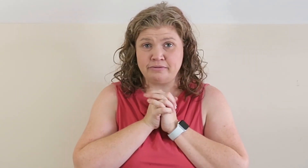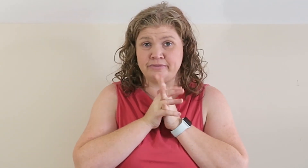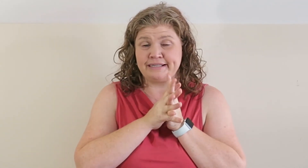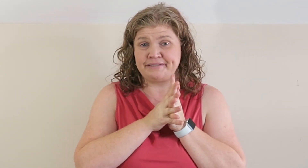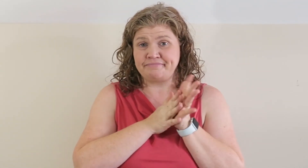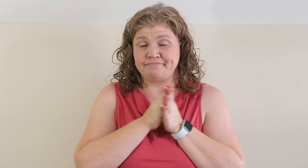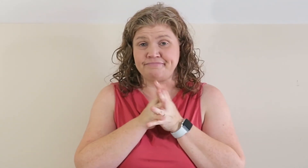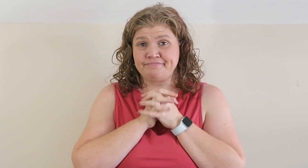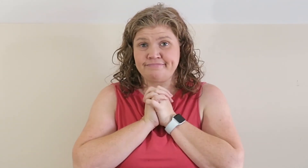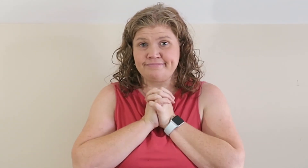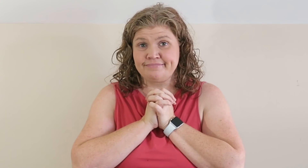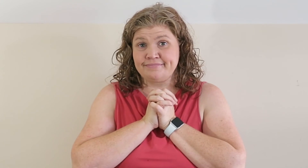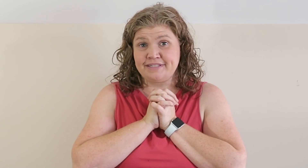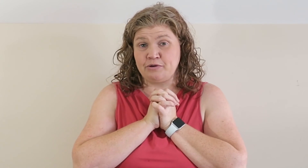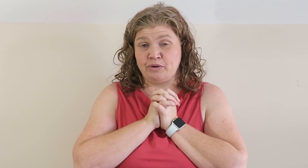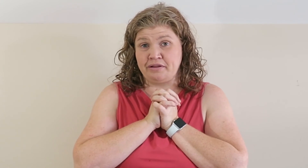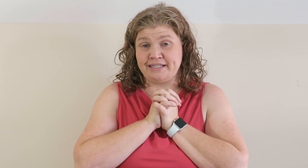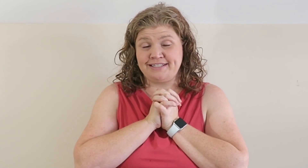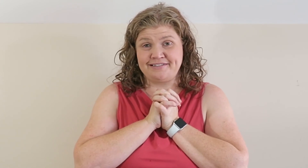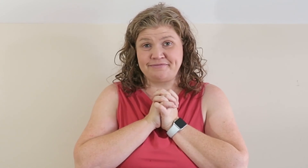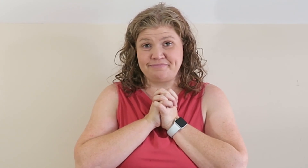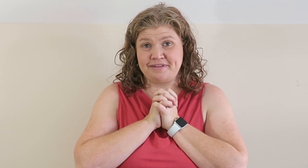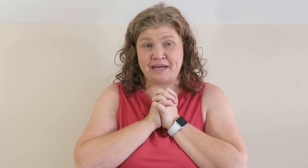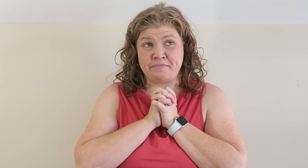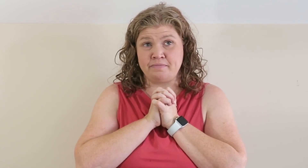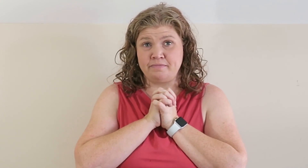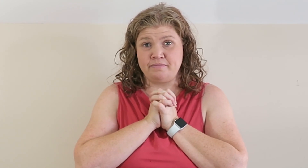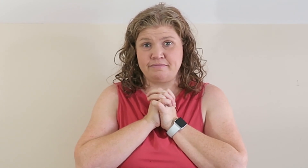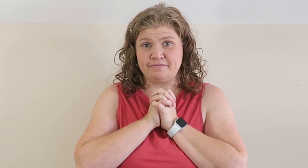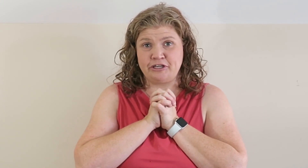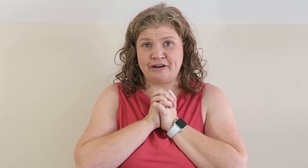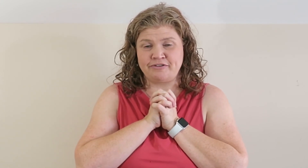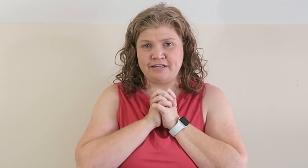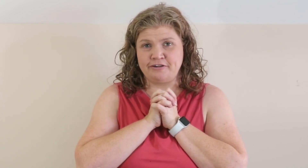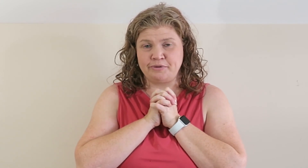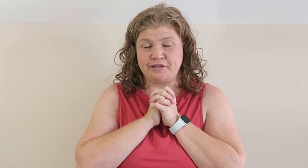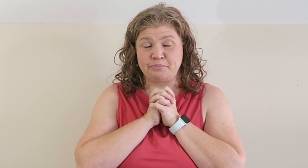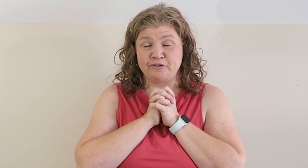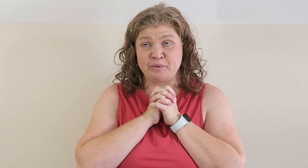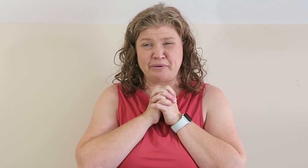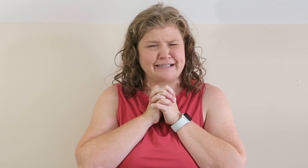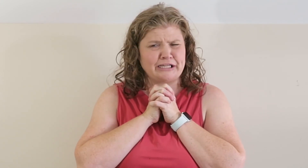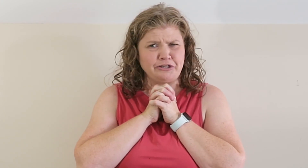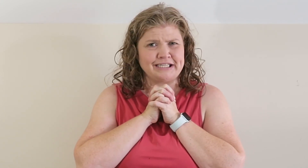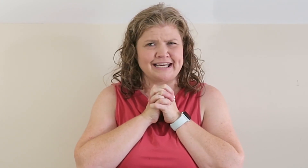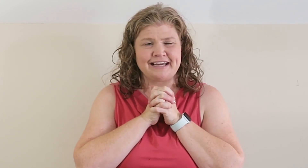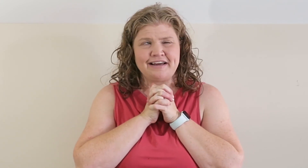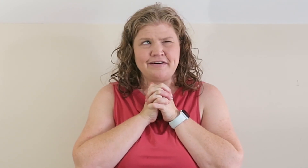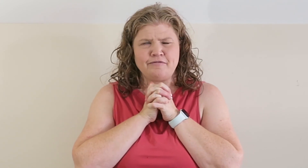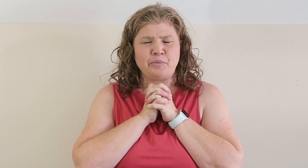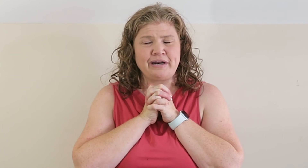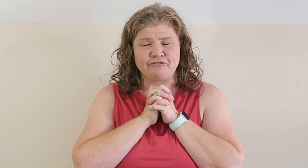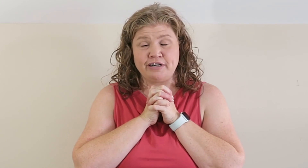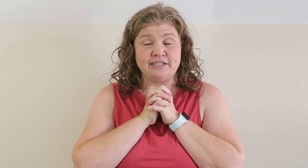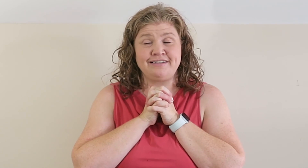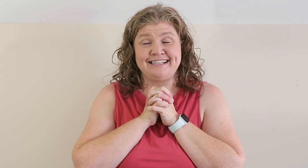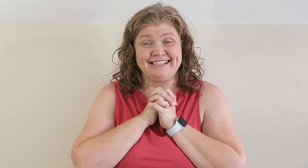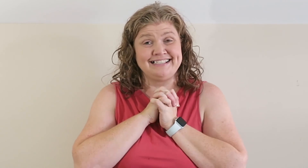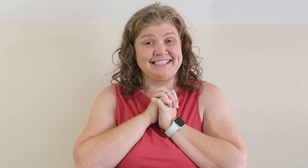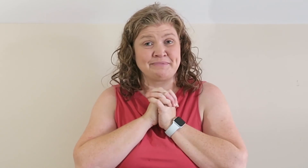get one less thing that you have to deal with the improvement process. It looks like what I've read. seems